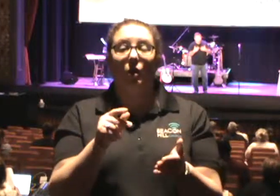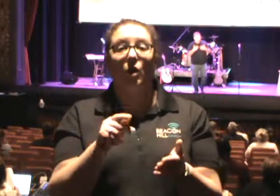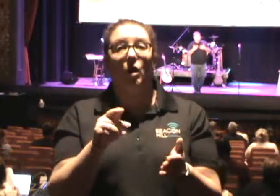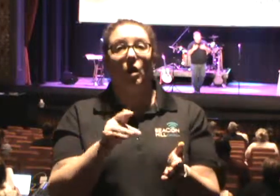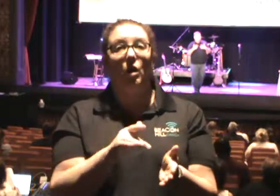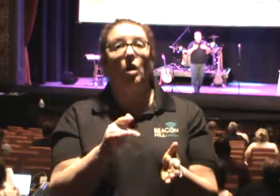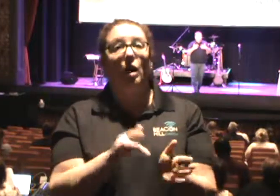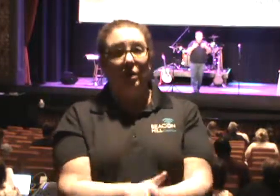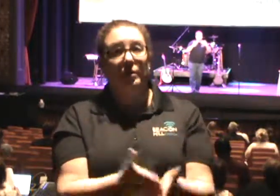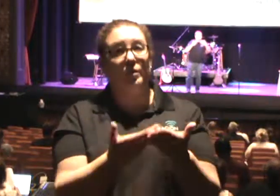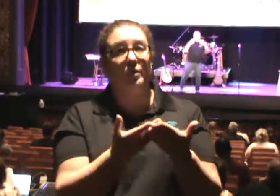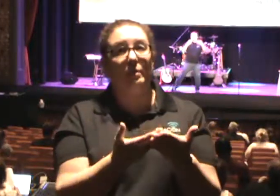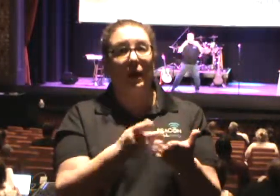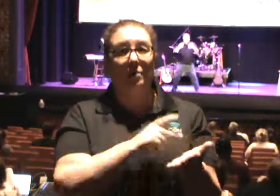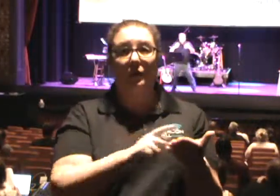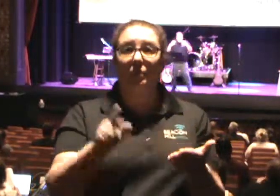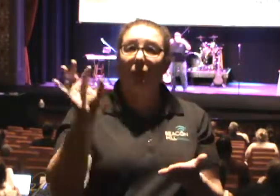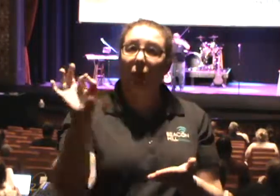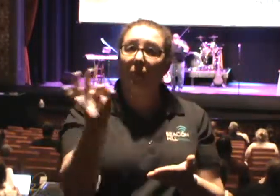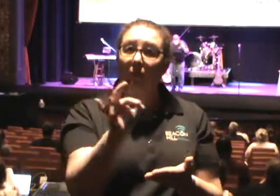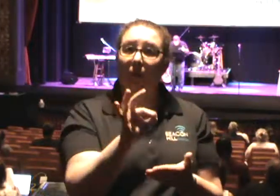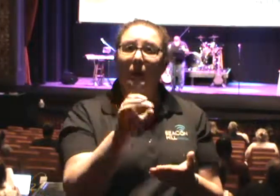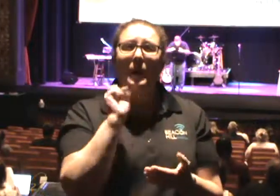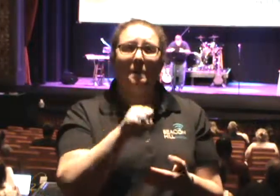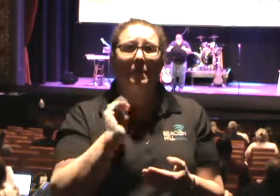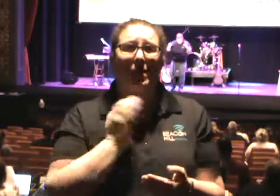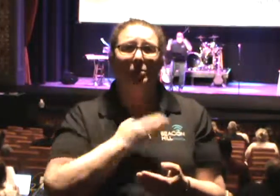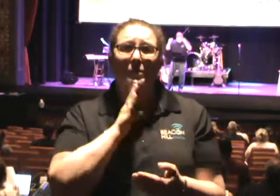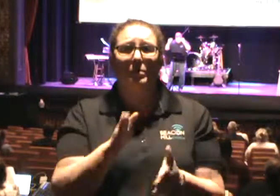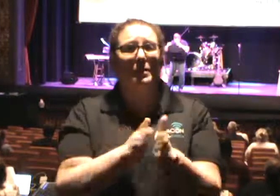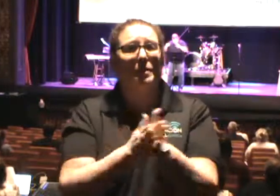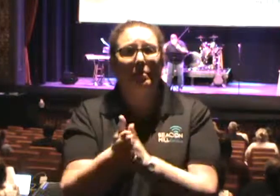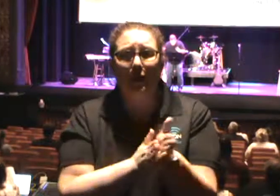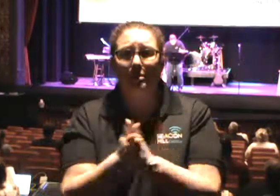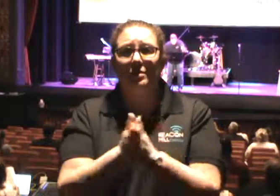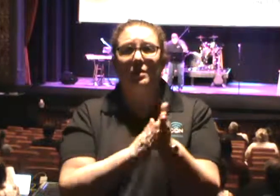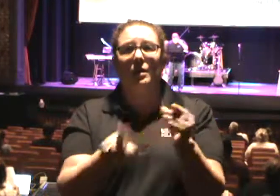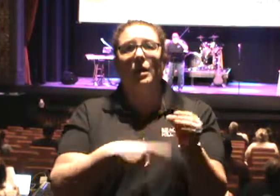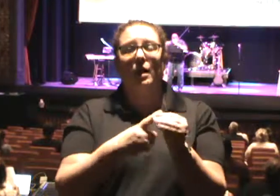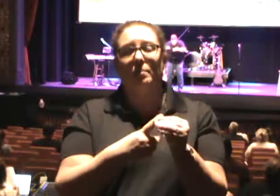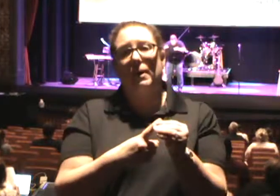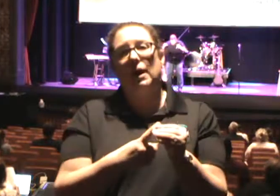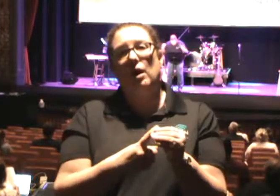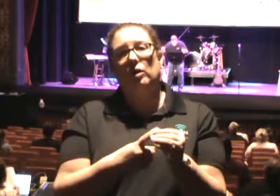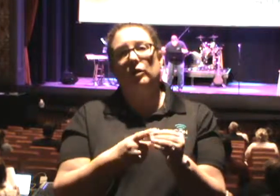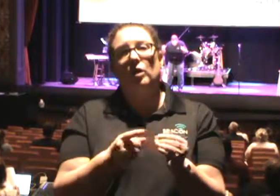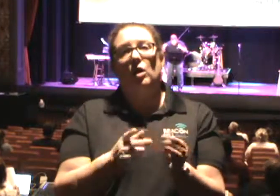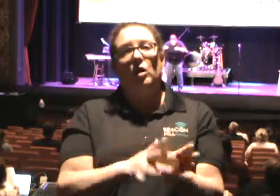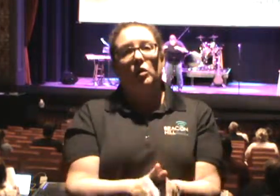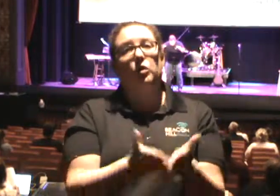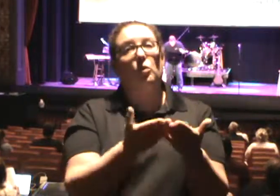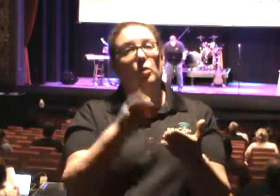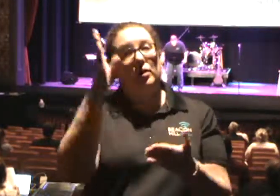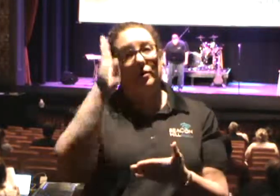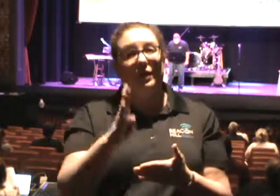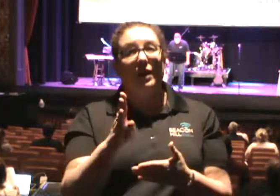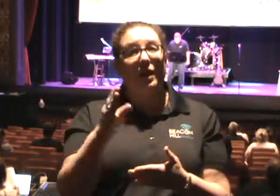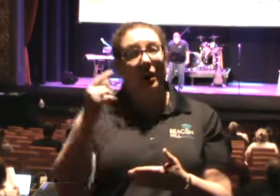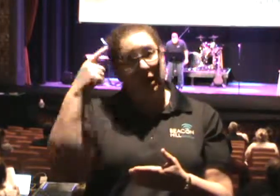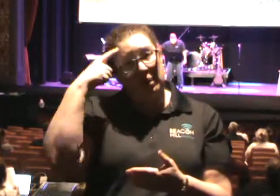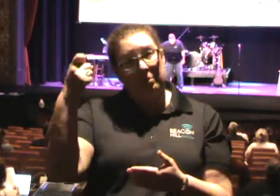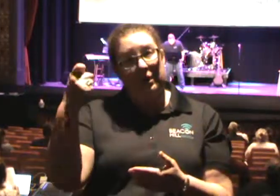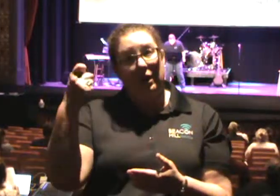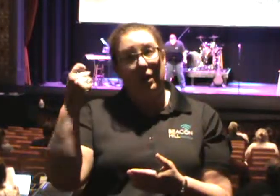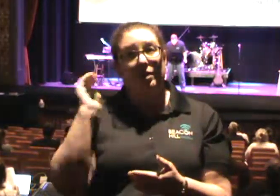preached. May we be that passionate about the Word of God because we understand that it's the Word of God that changes lives.